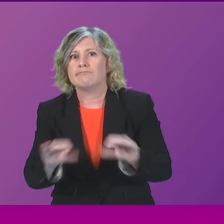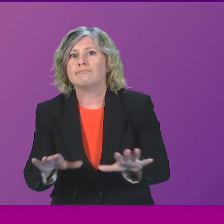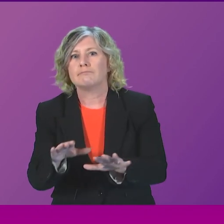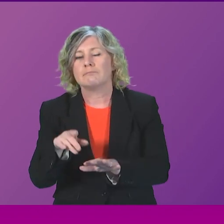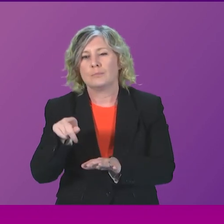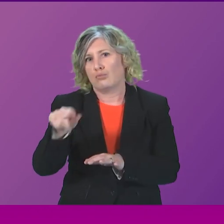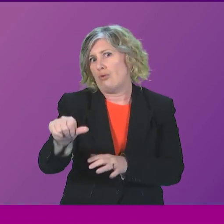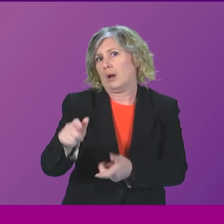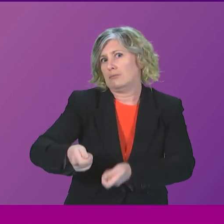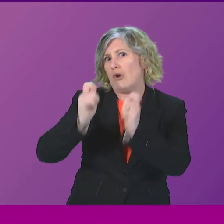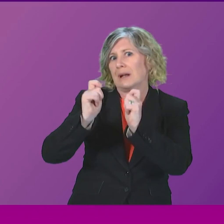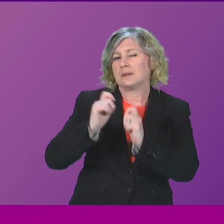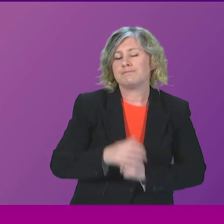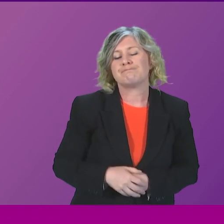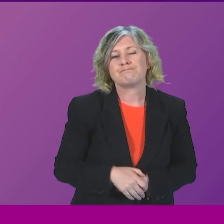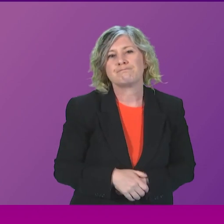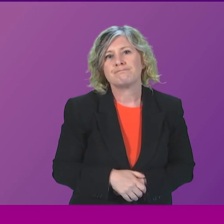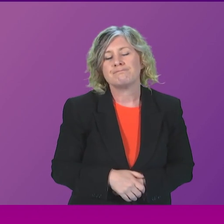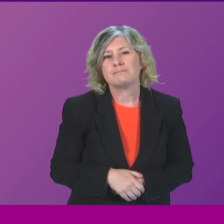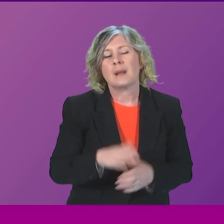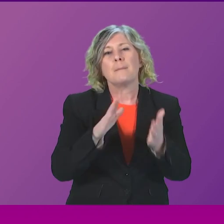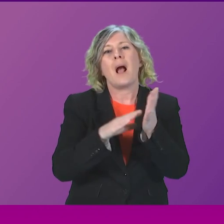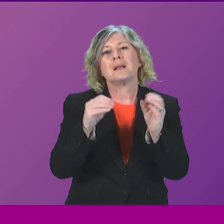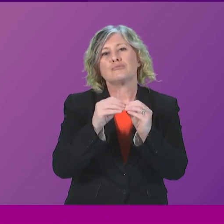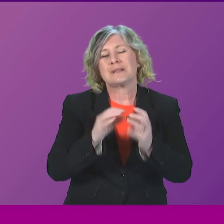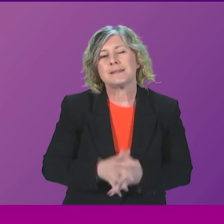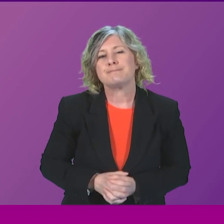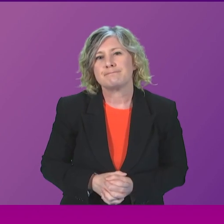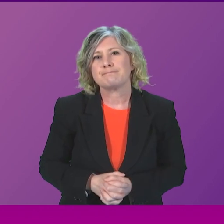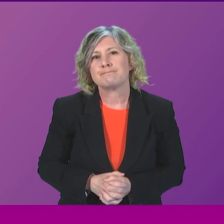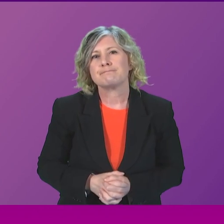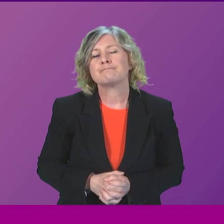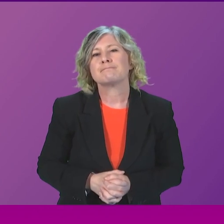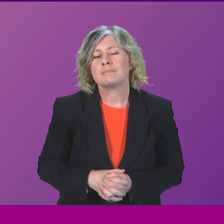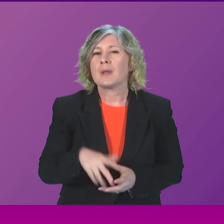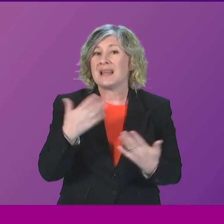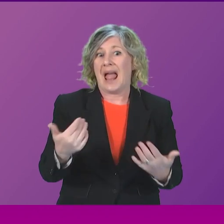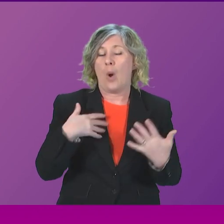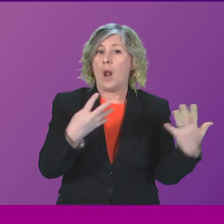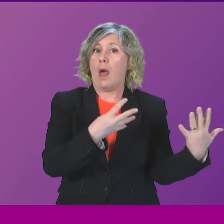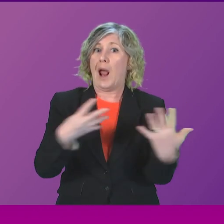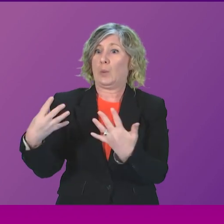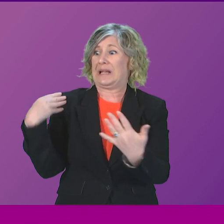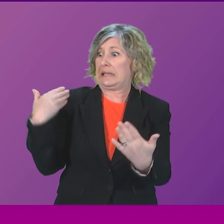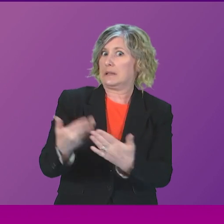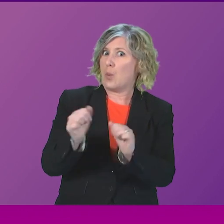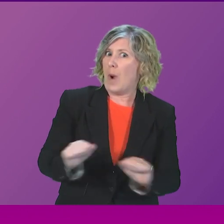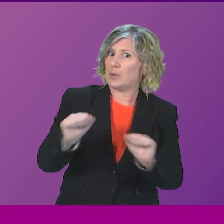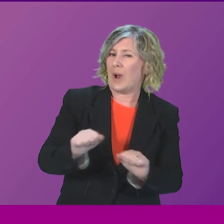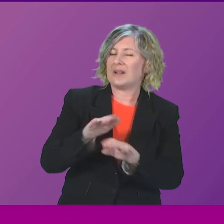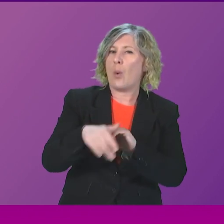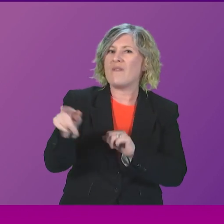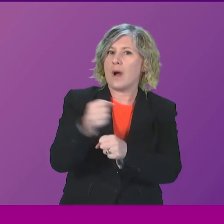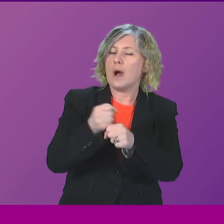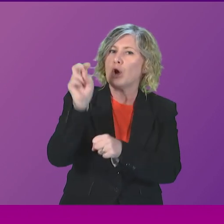Dorris quite rightly raises in the Chamber. Miles Briggs. Thank you, Mr. President, Officer. It is now over nine weeks since the Edinburgh Tram Inquiry was sent to the